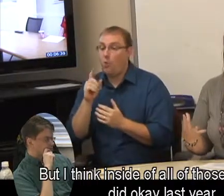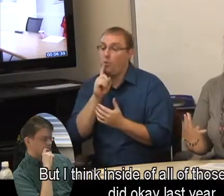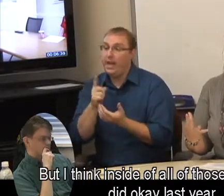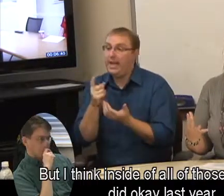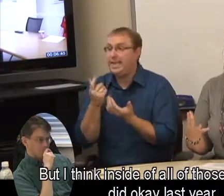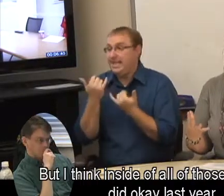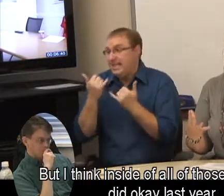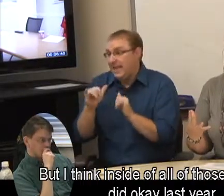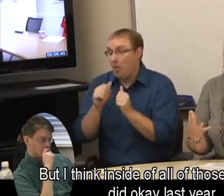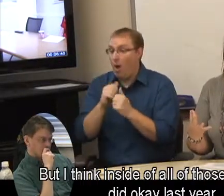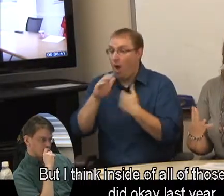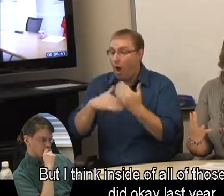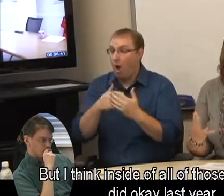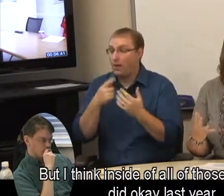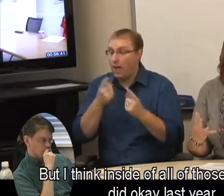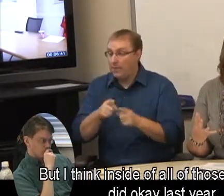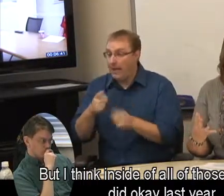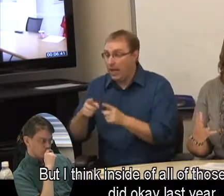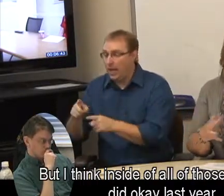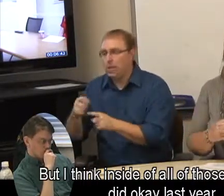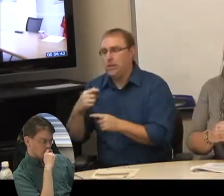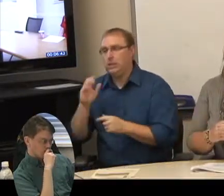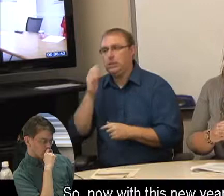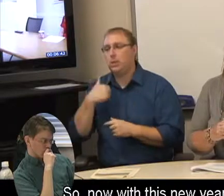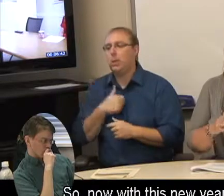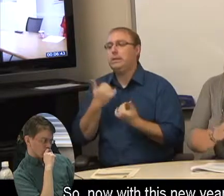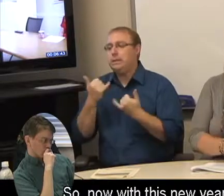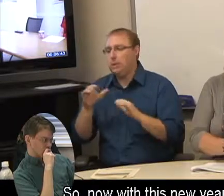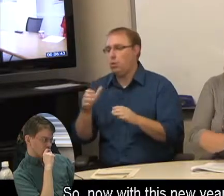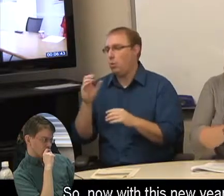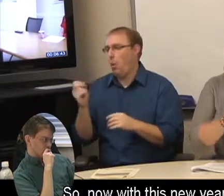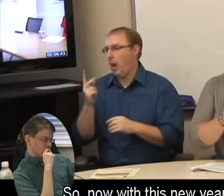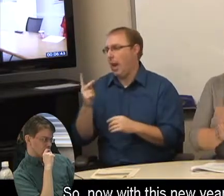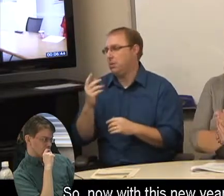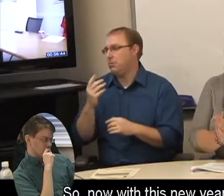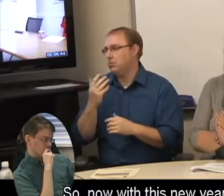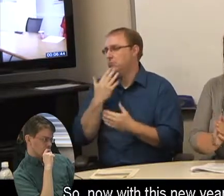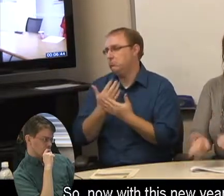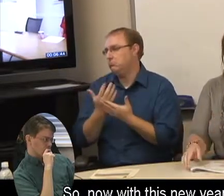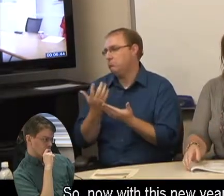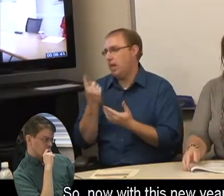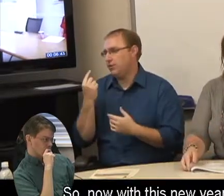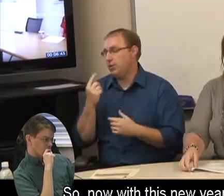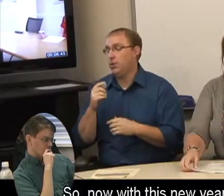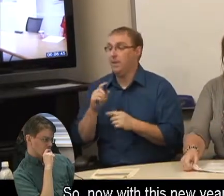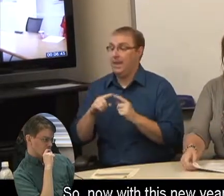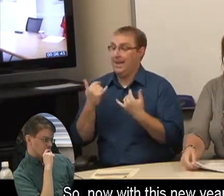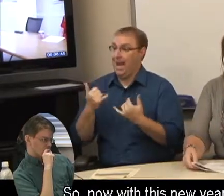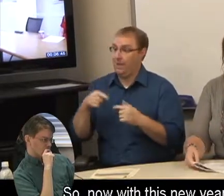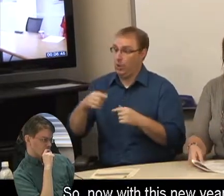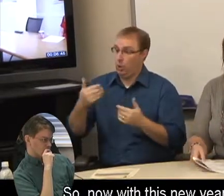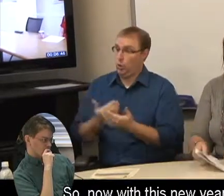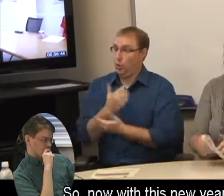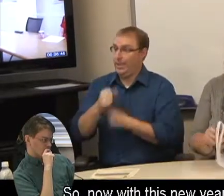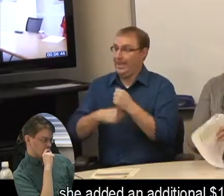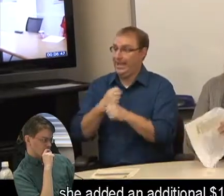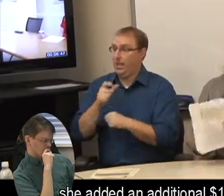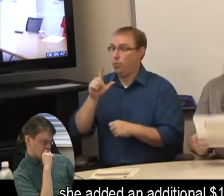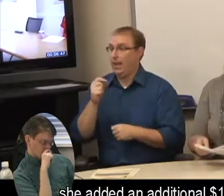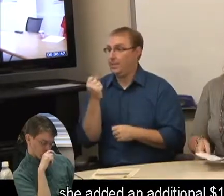all of those things, we did okay last year. So now, with this new year, 2012,